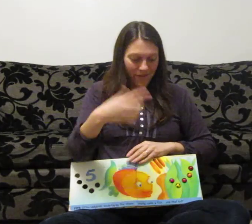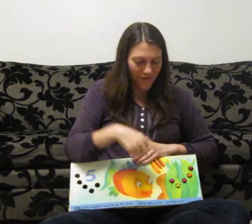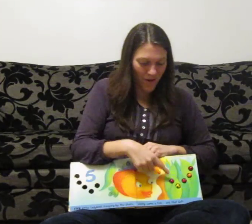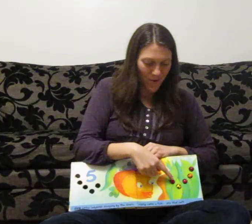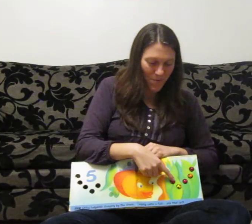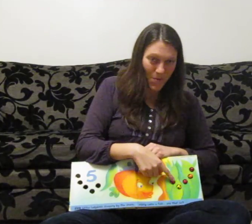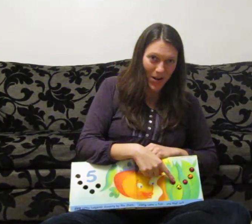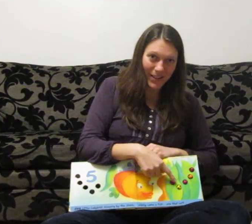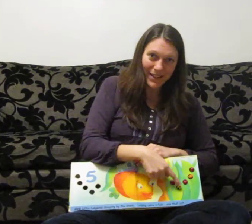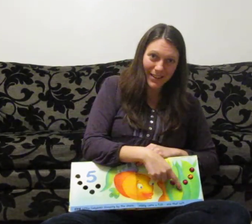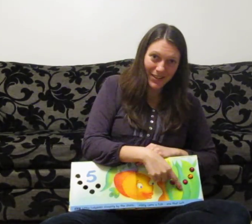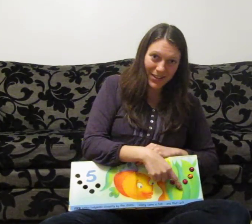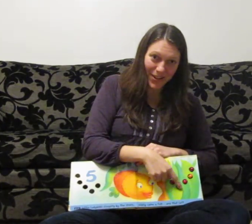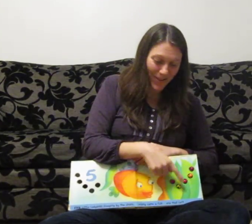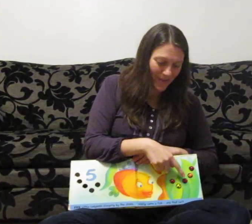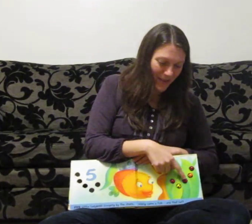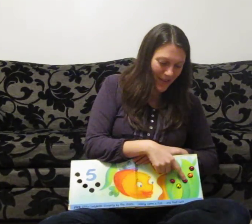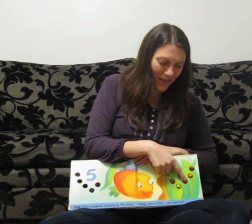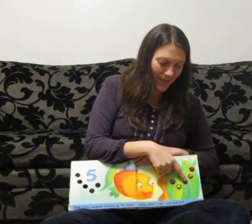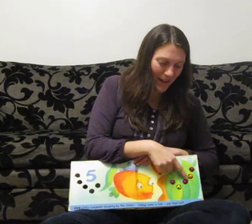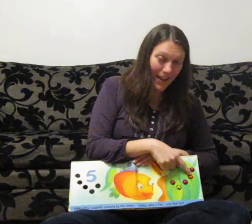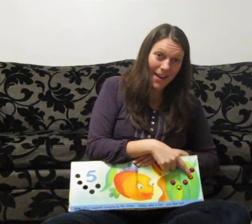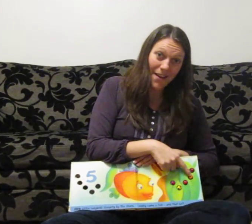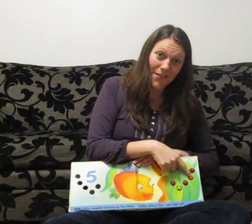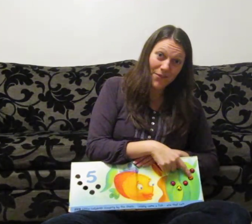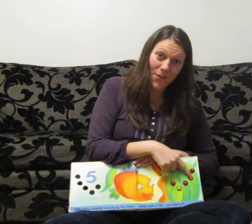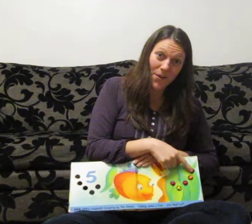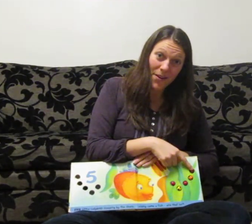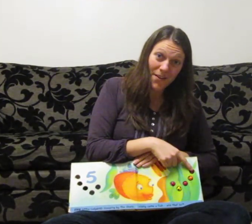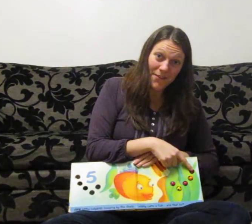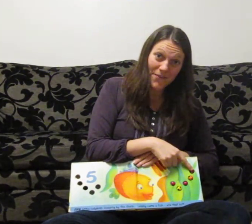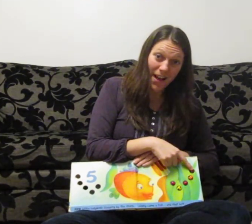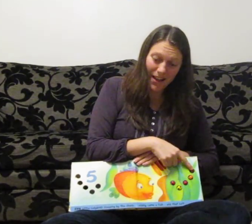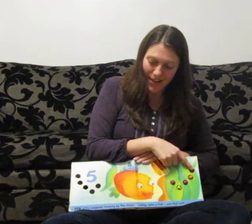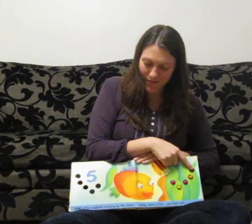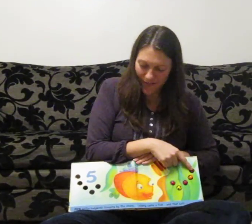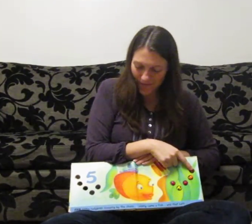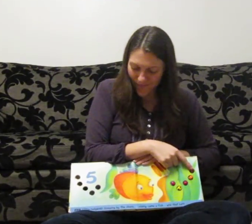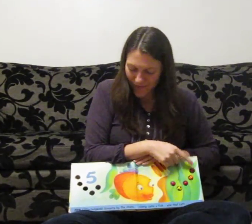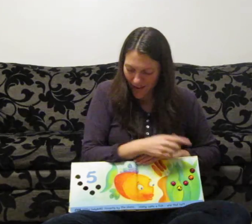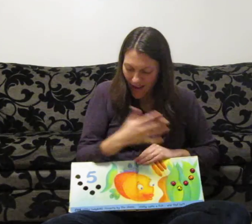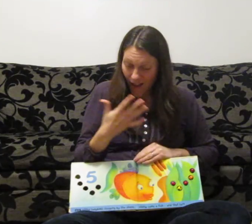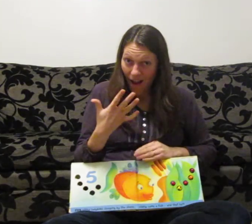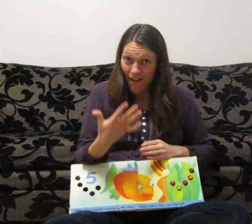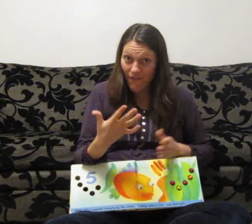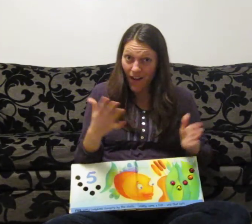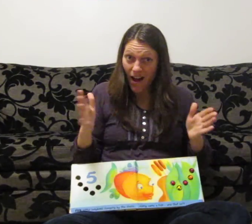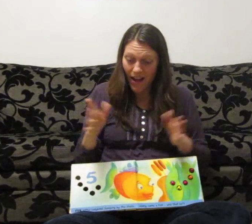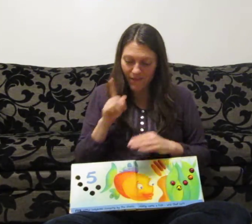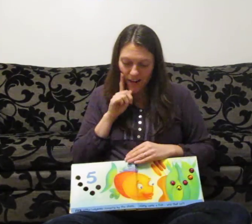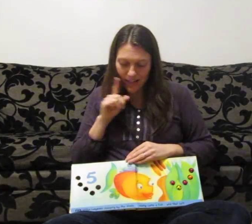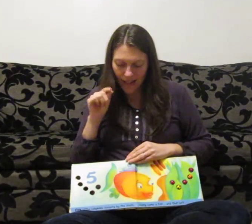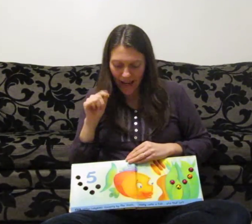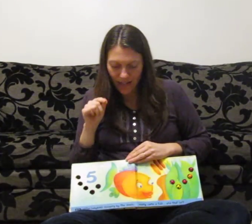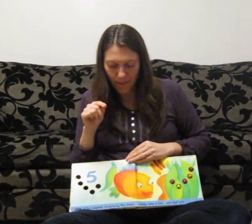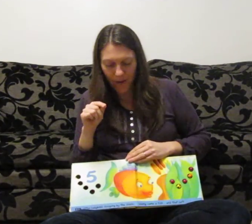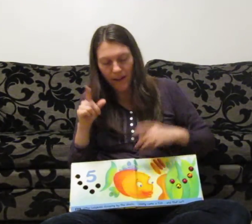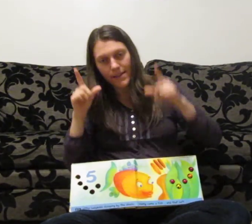One, two, three, four, five. Five little ladybirds